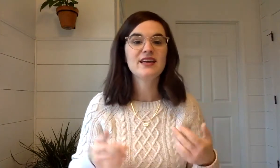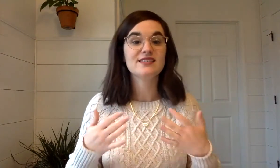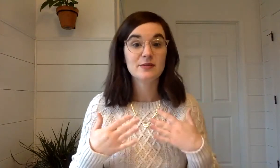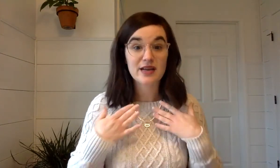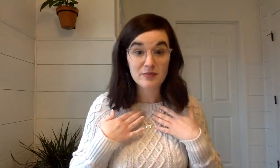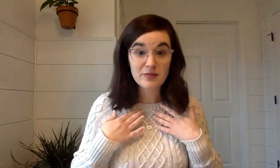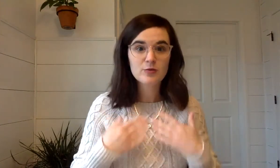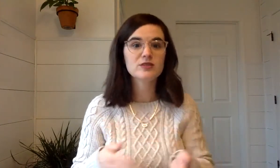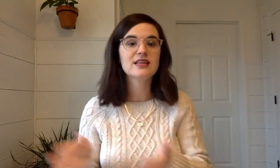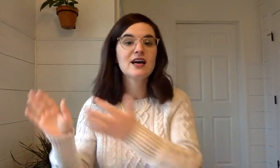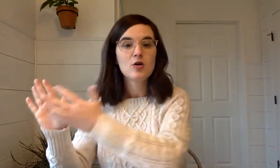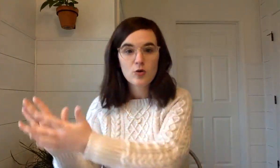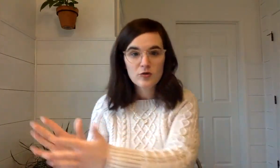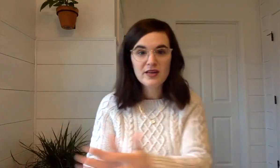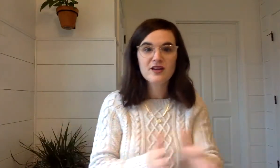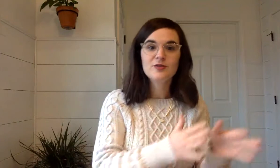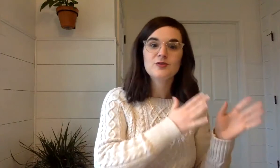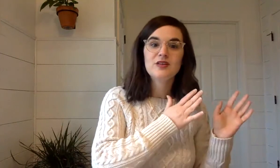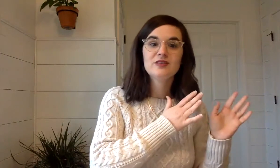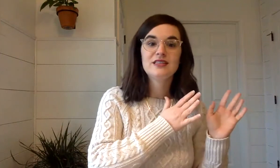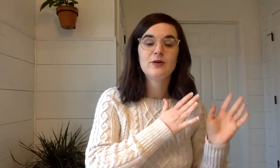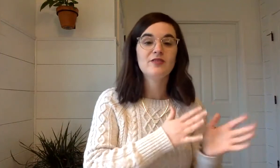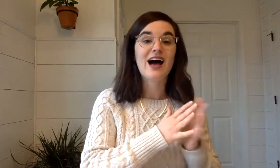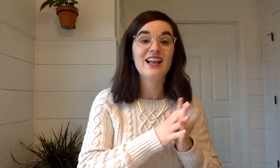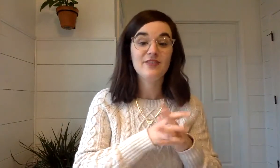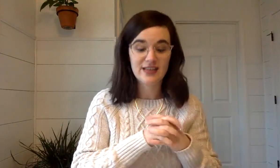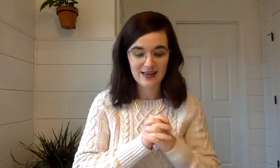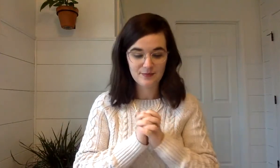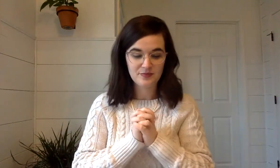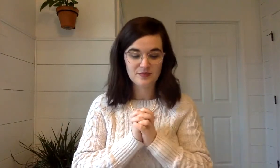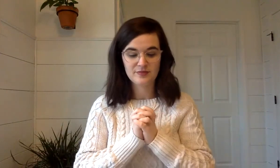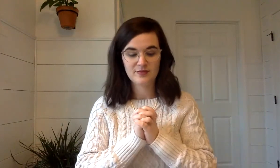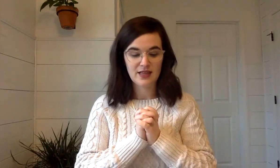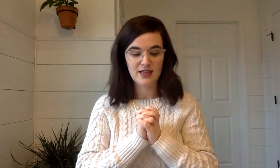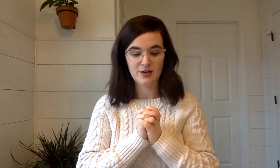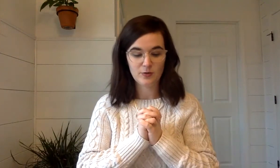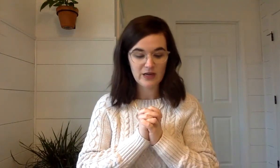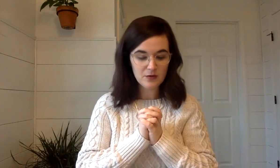que siempre a mí me gusta combinar los sonidos de nuevo al final. Here we go.